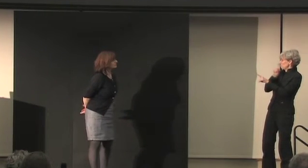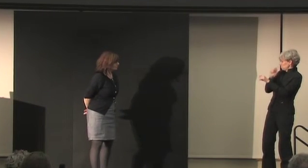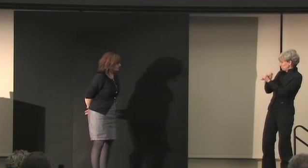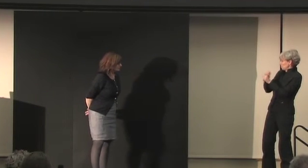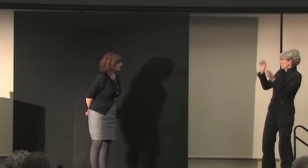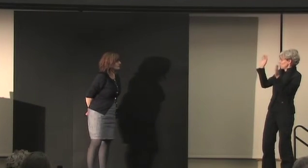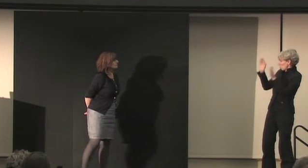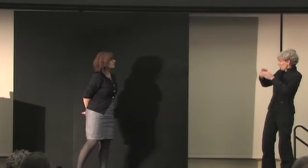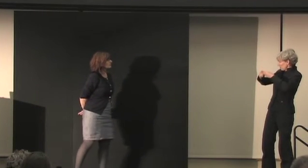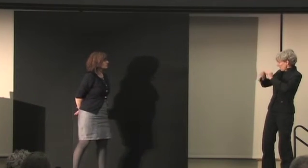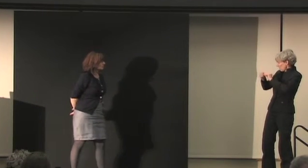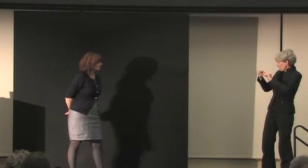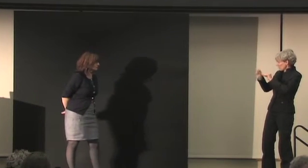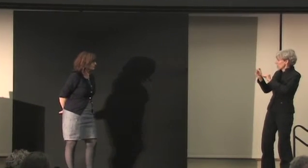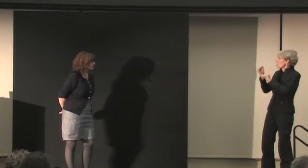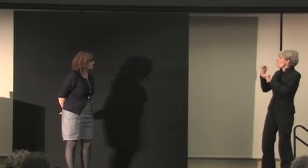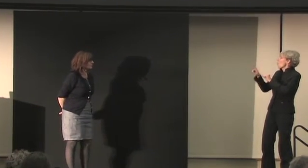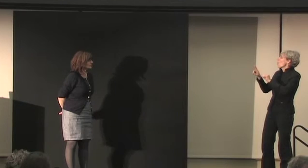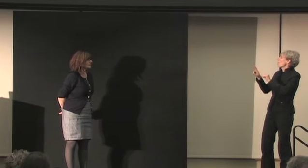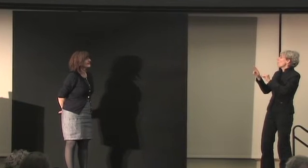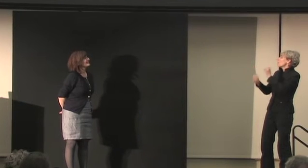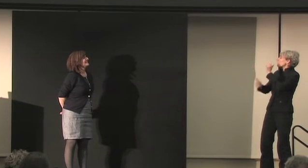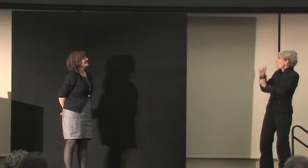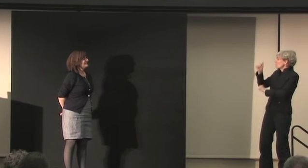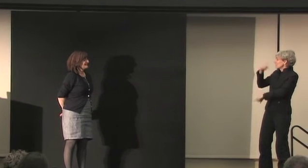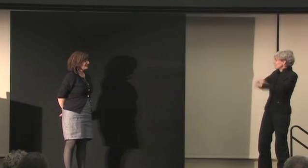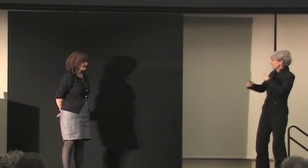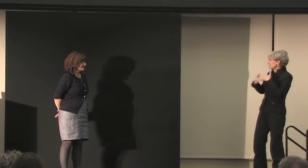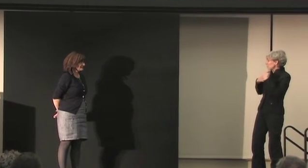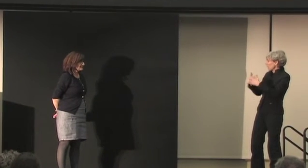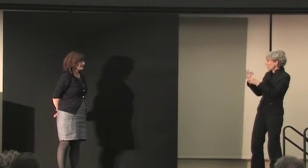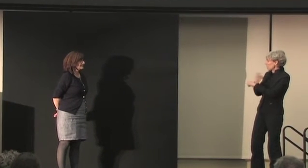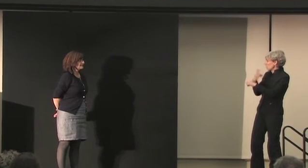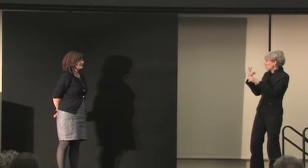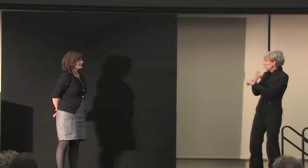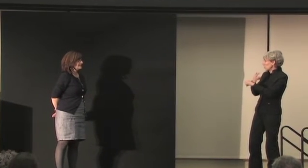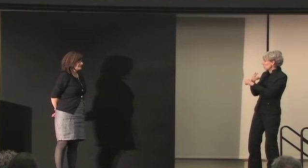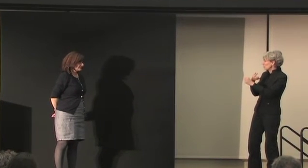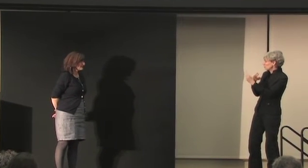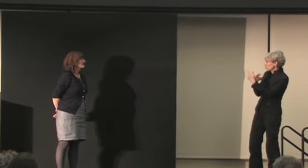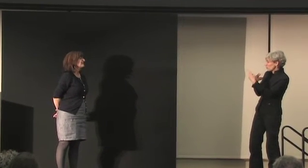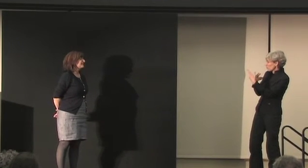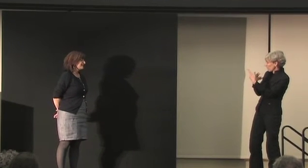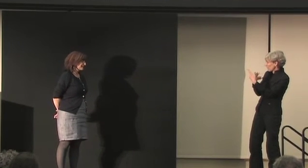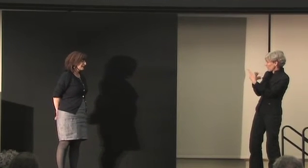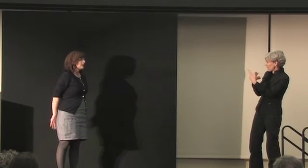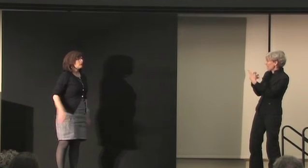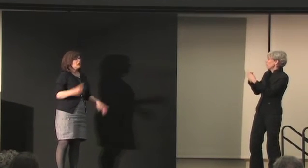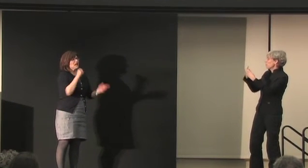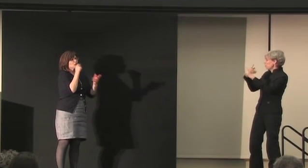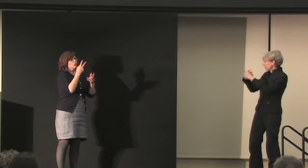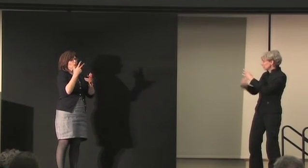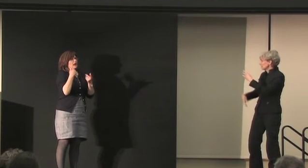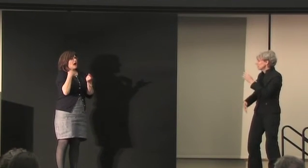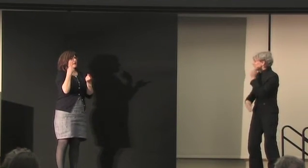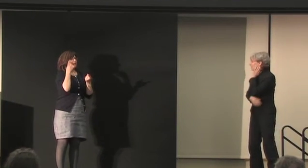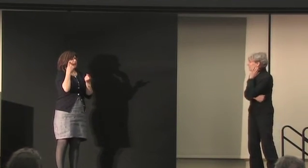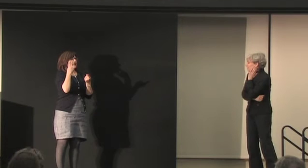me just clarify that so with the hand shapes is a smaller number of hand shapes or is it that the signs themselves there are two